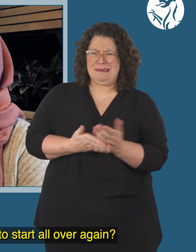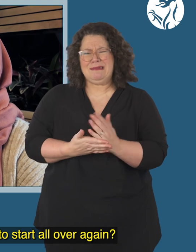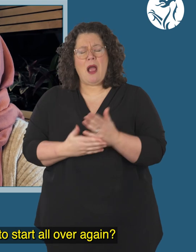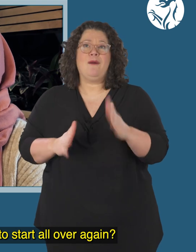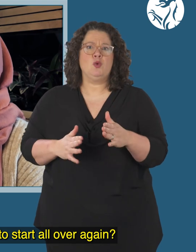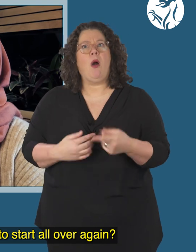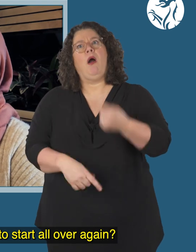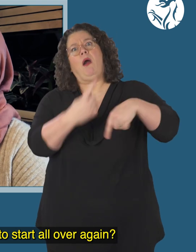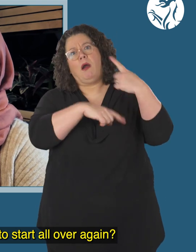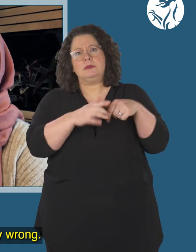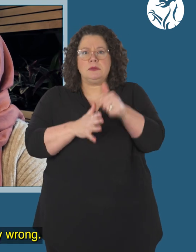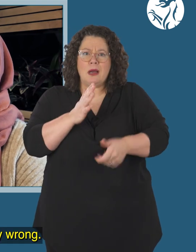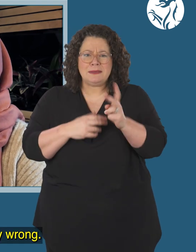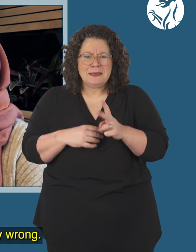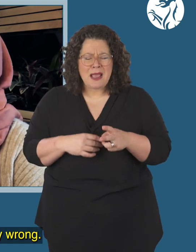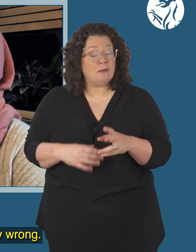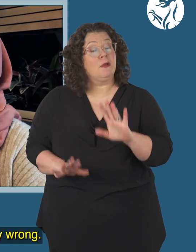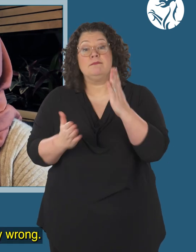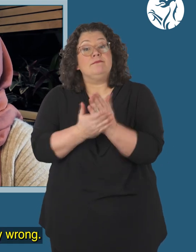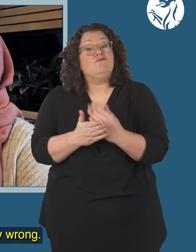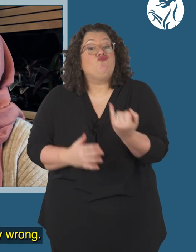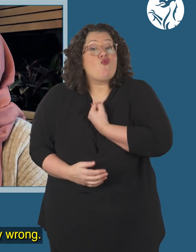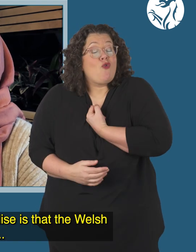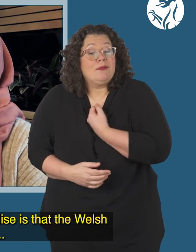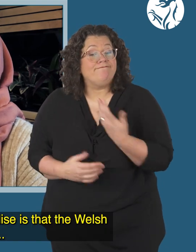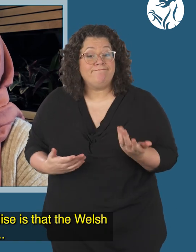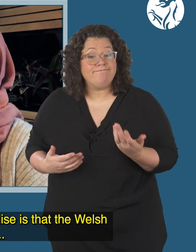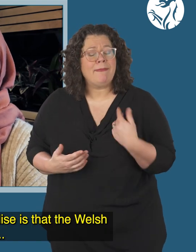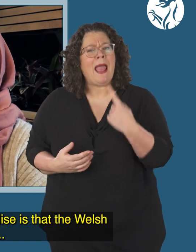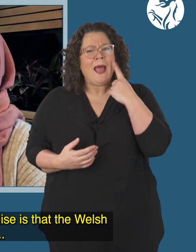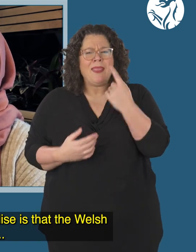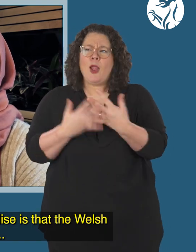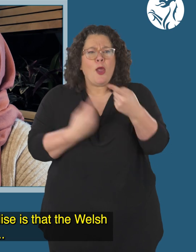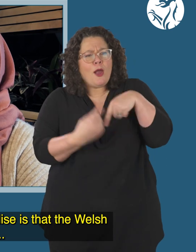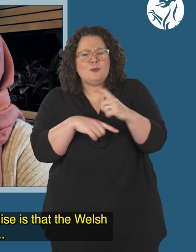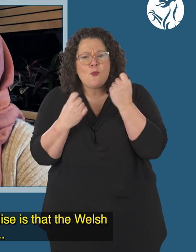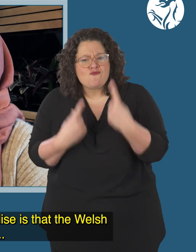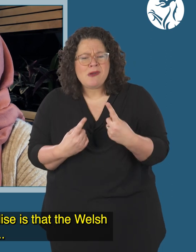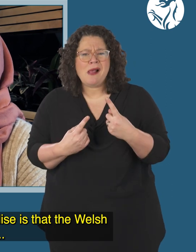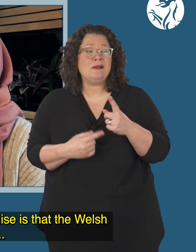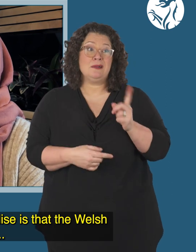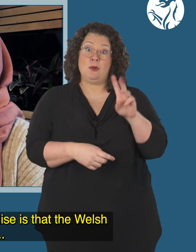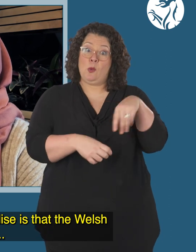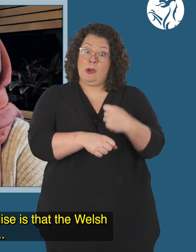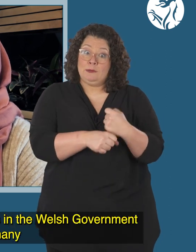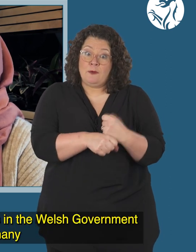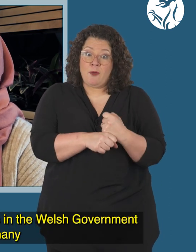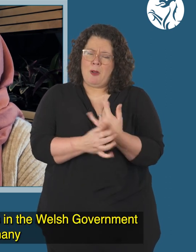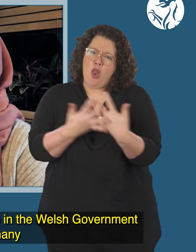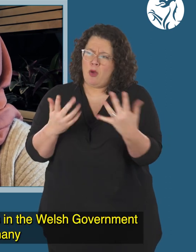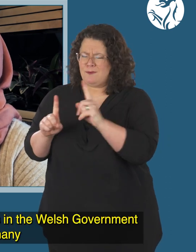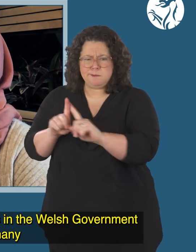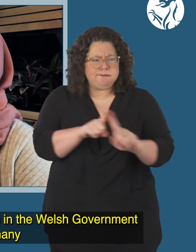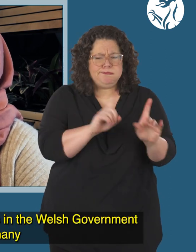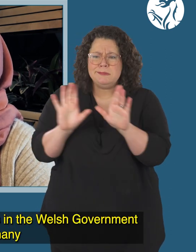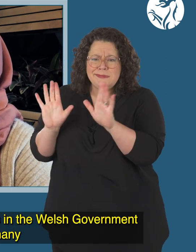this mean i'm gonna have start all over again but i was completely wrong i think what some of us don't realize is that the wash government there's so many different